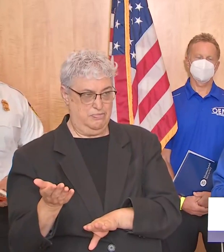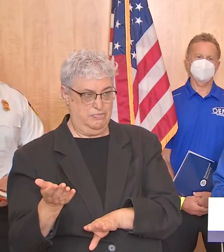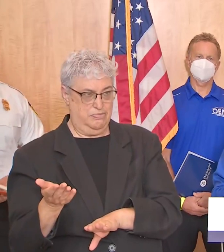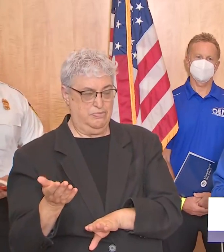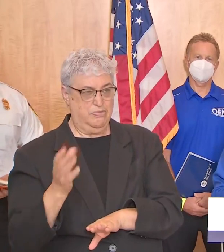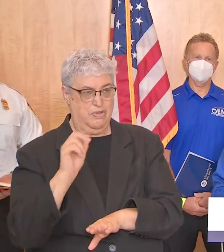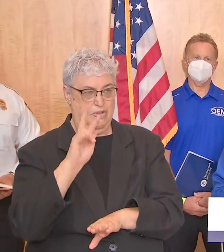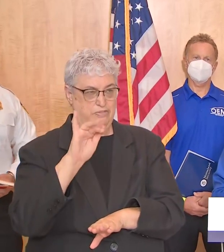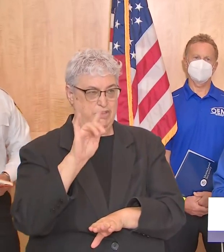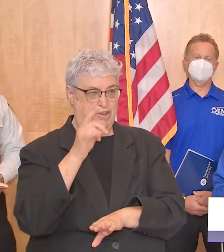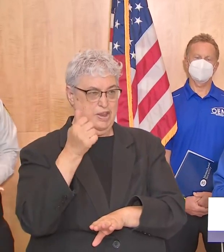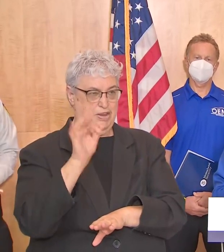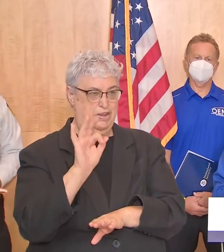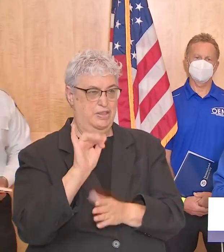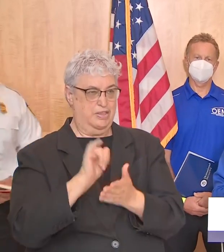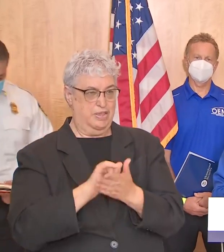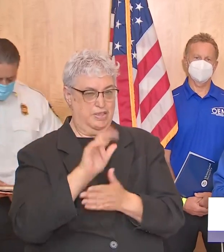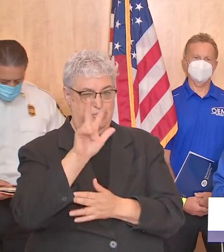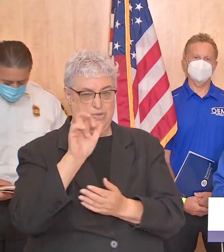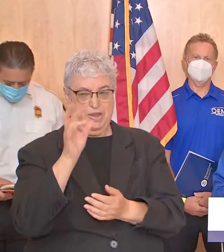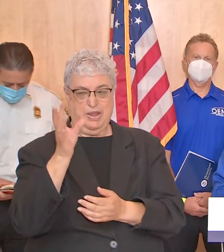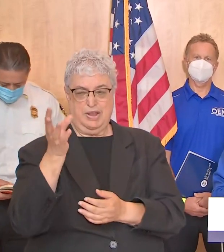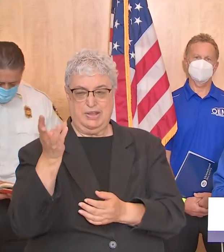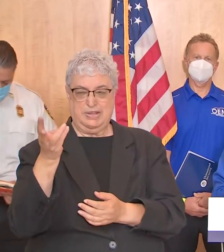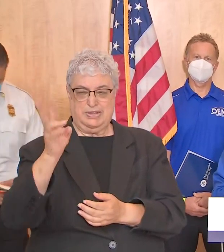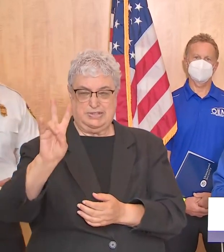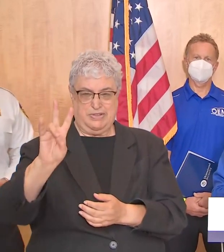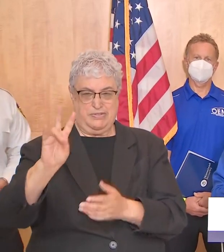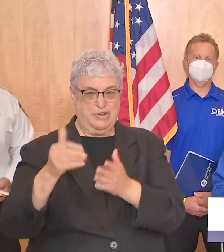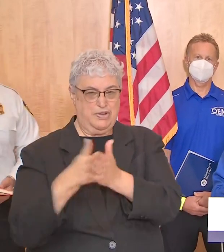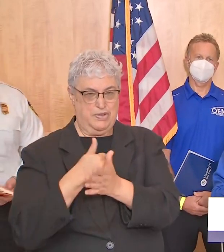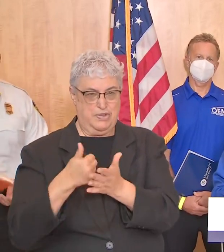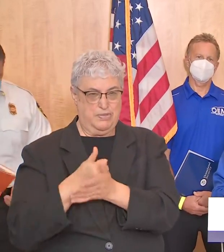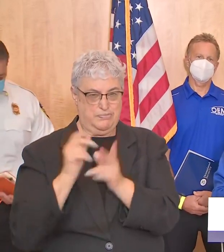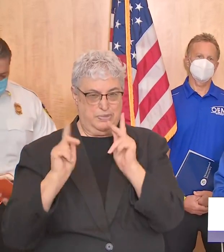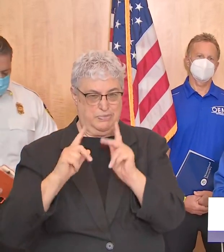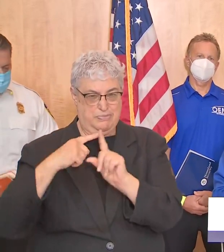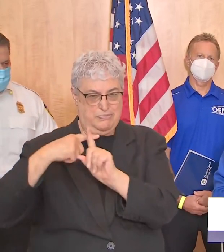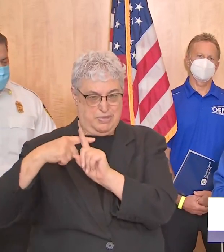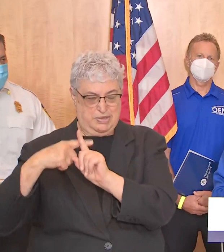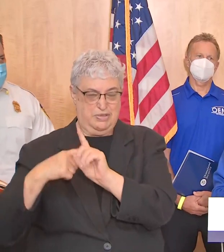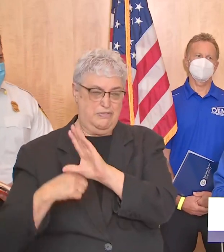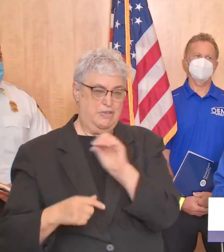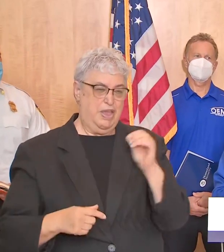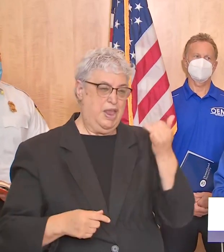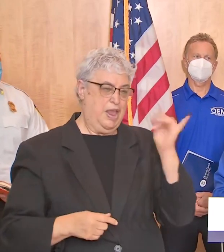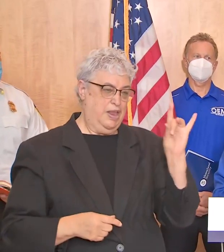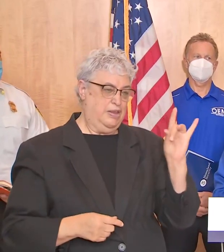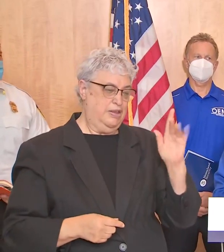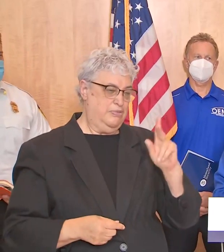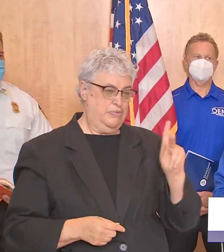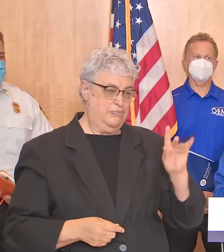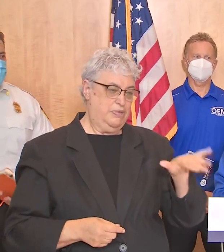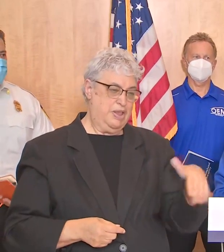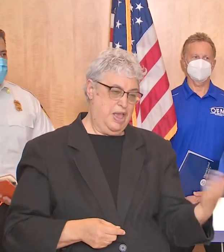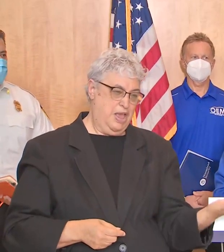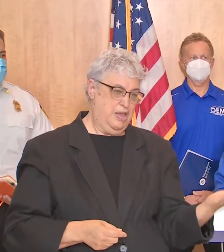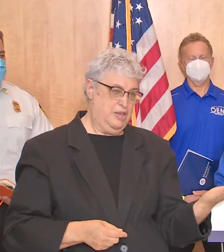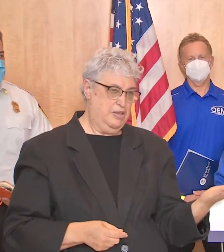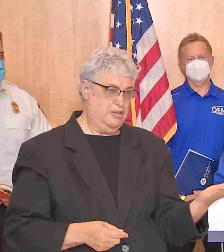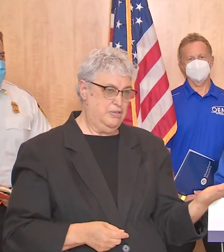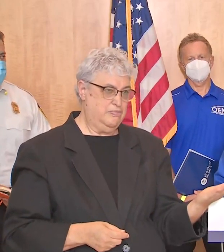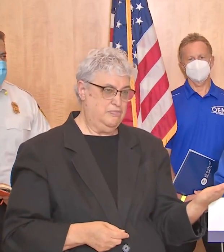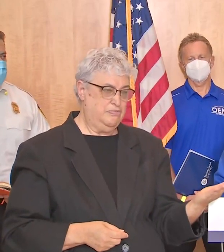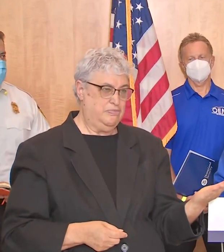relates to corbett 19. so that's 367 uh newly positive cases and 18 more uh people on the